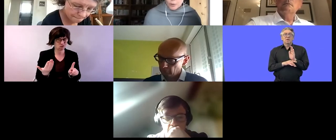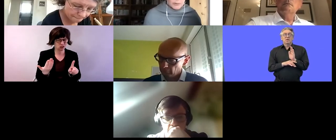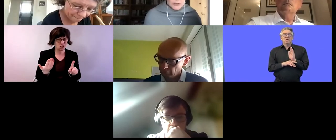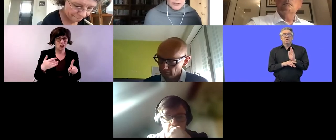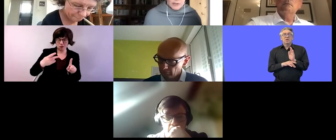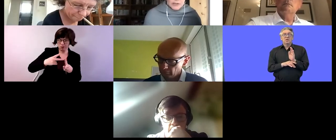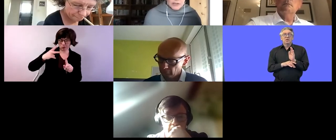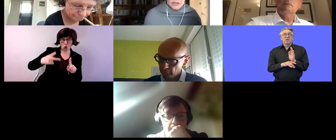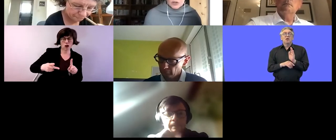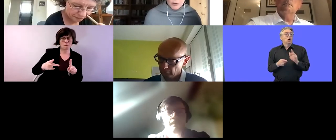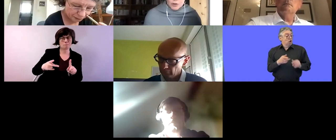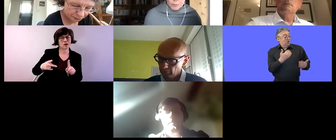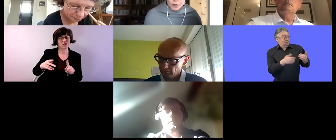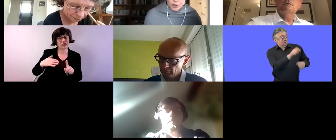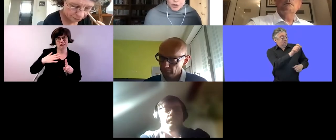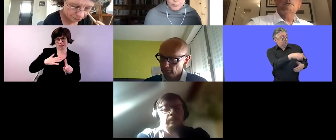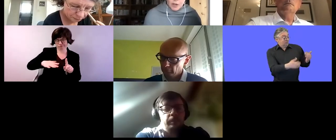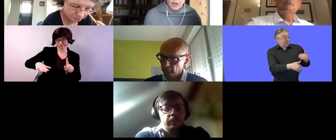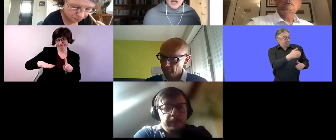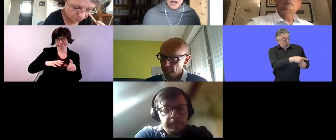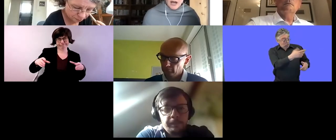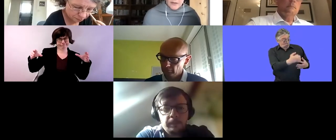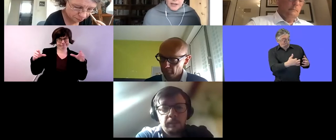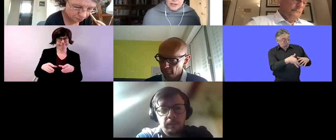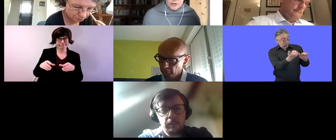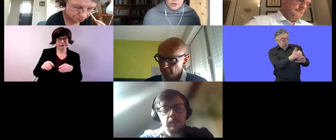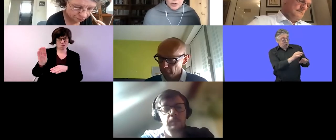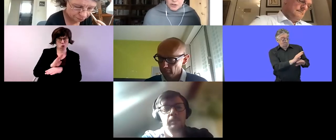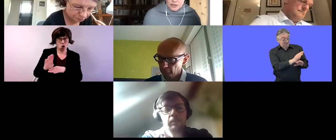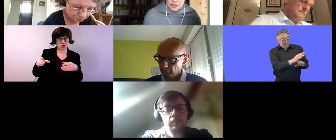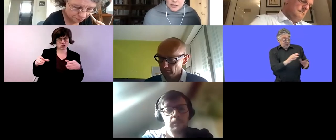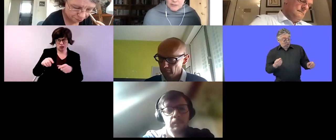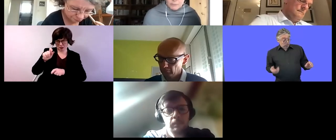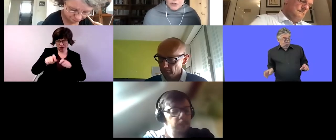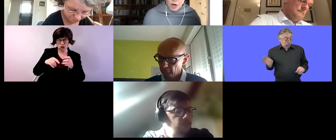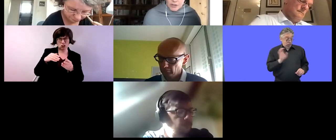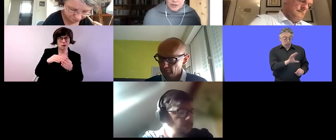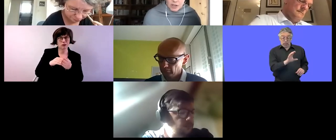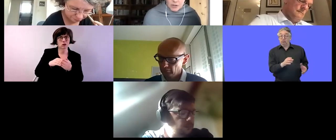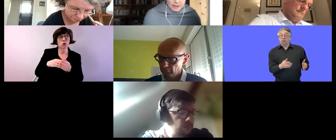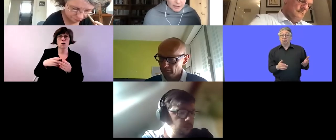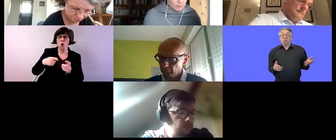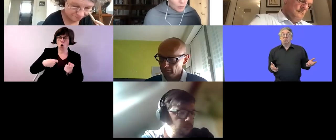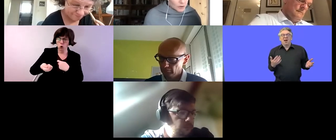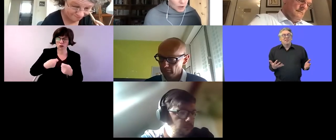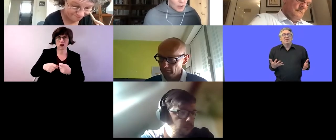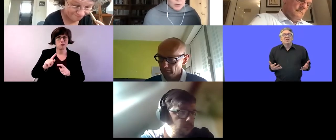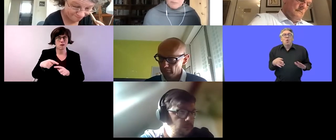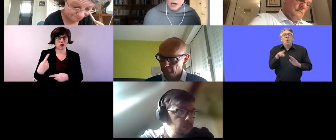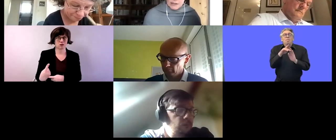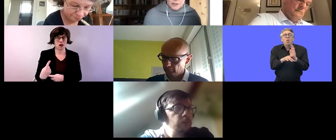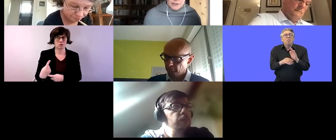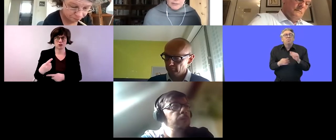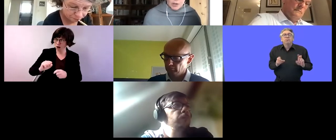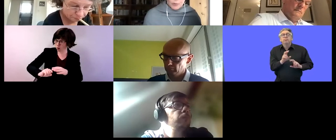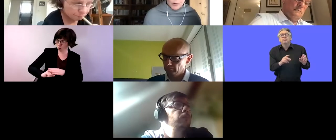support people with disabilities into entrepreneurship uh and that is just at its its starting stages at the moment but it's